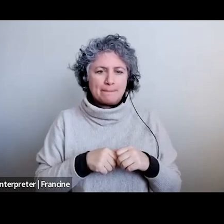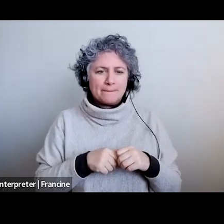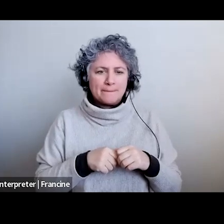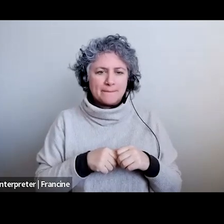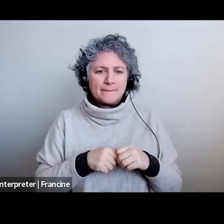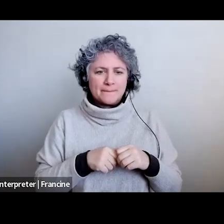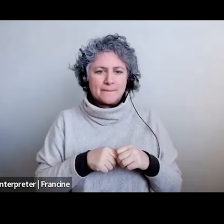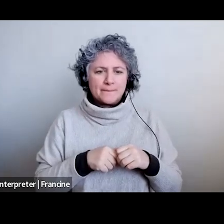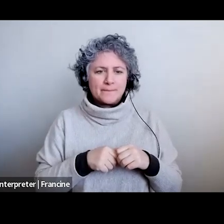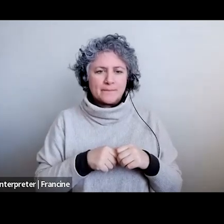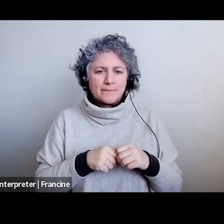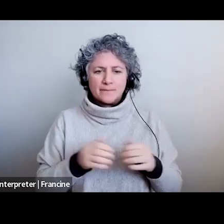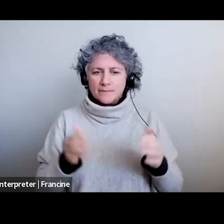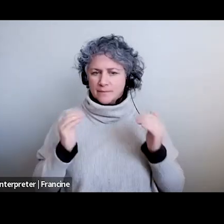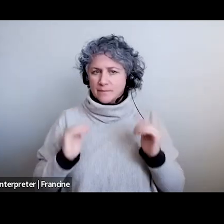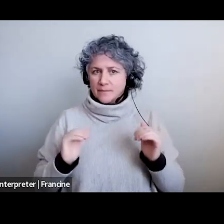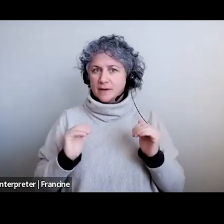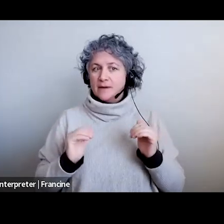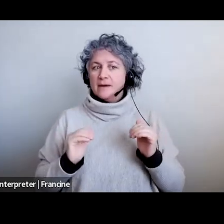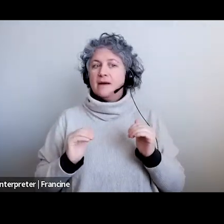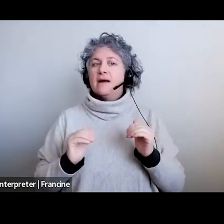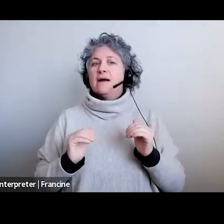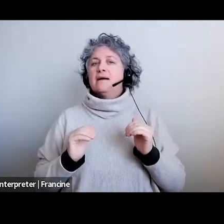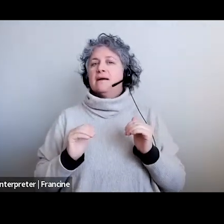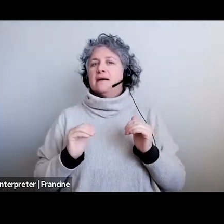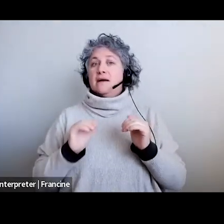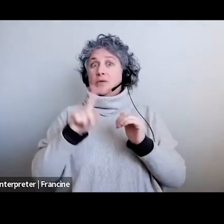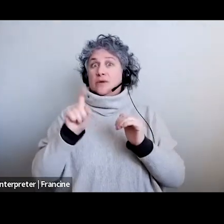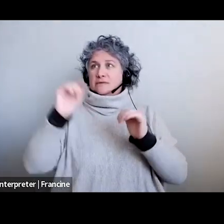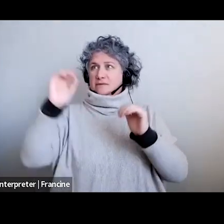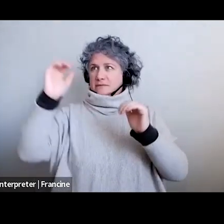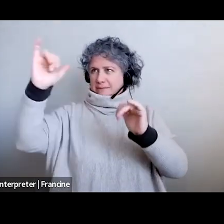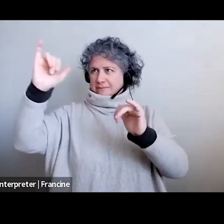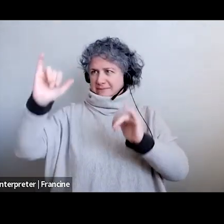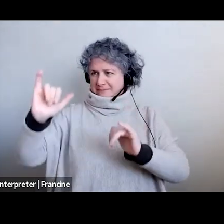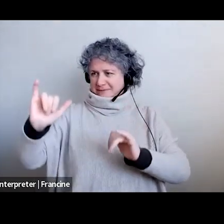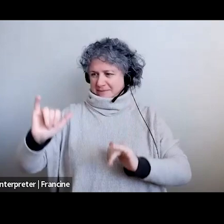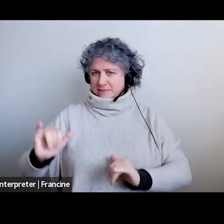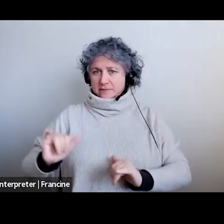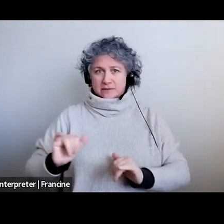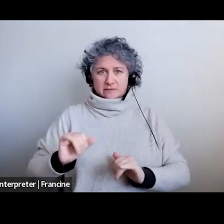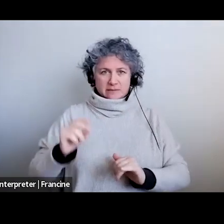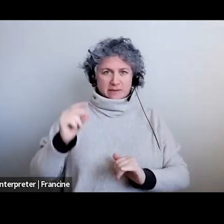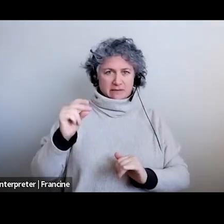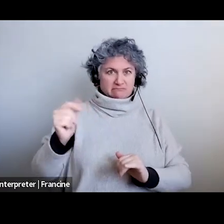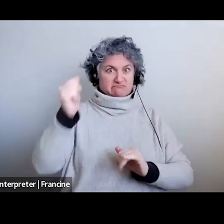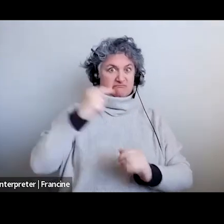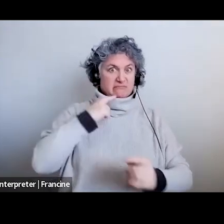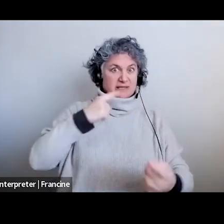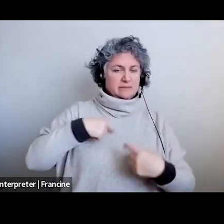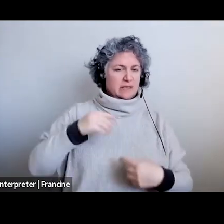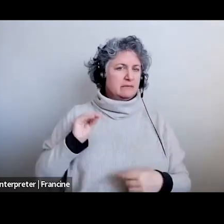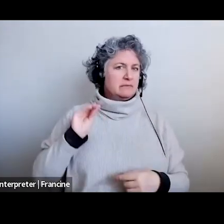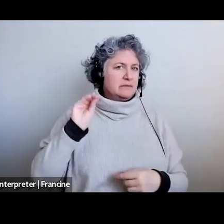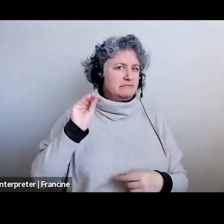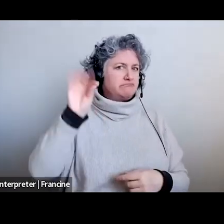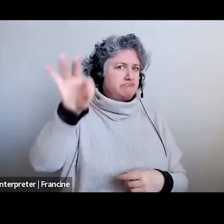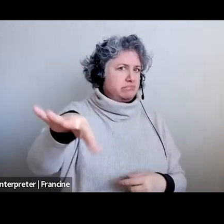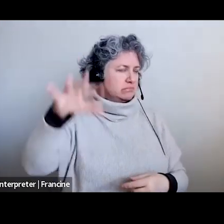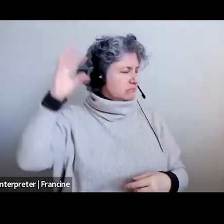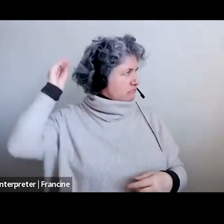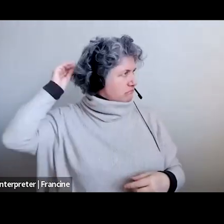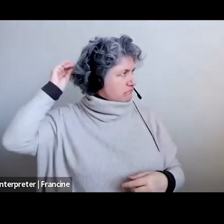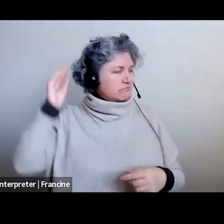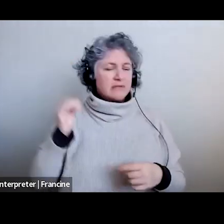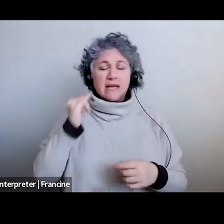uh a recurring question and you don't have to answer this right away but maybe i'll just stick it in your head if you could offer